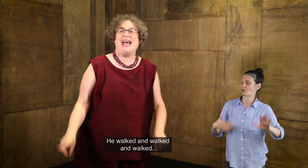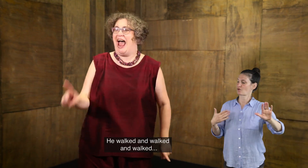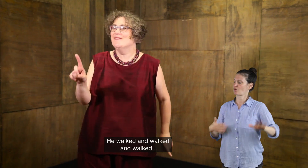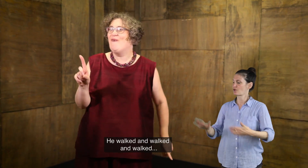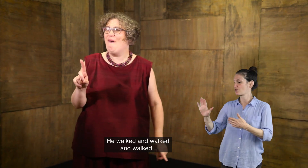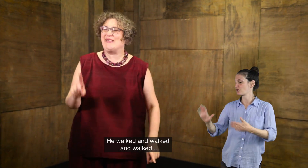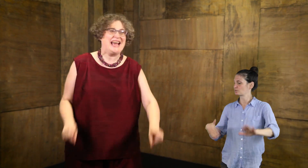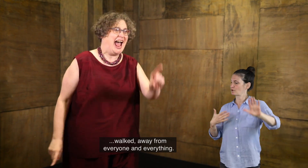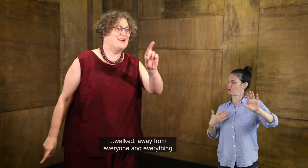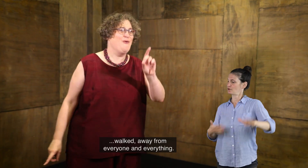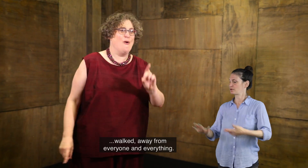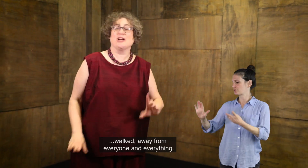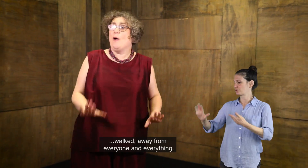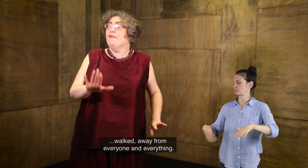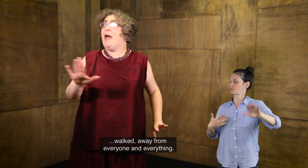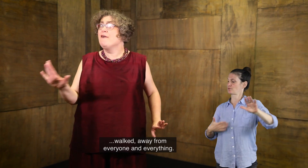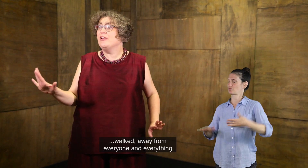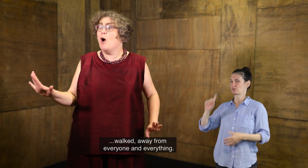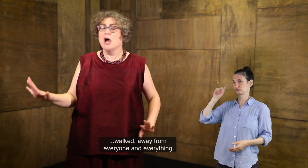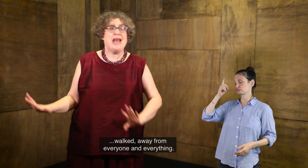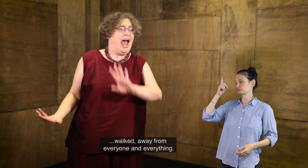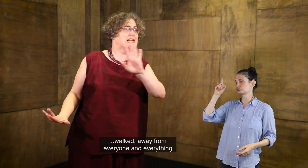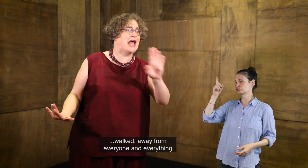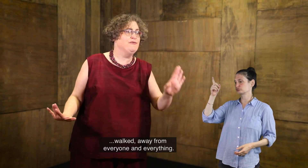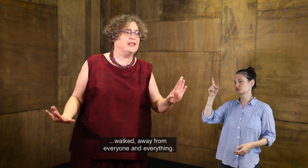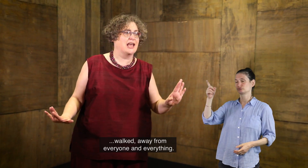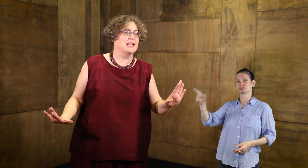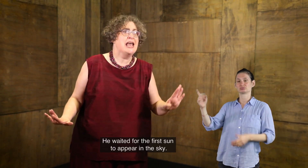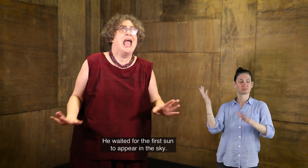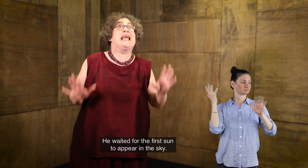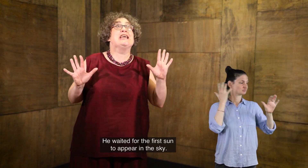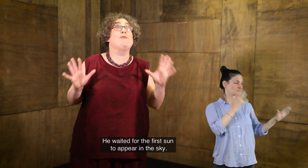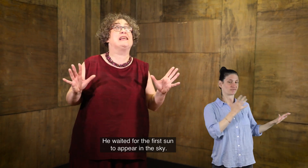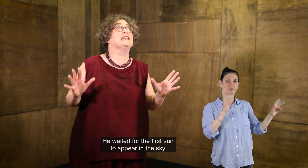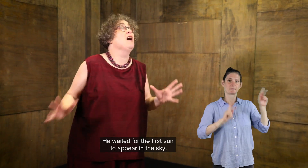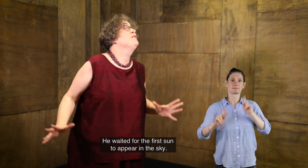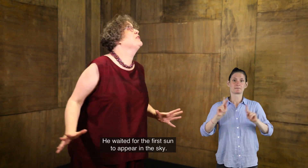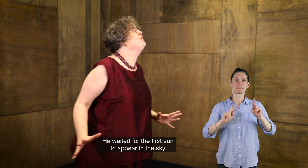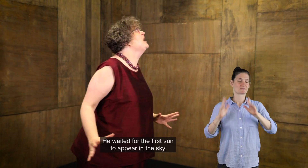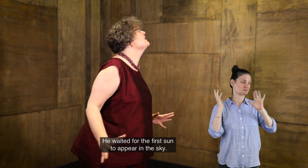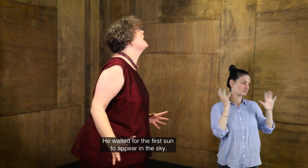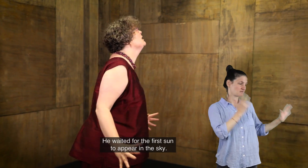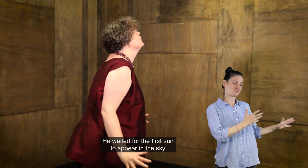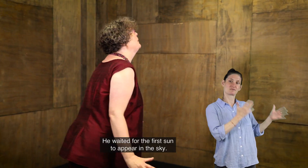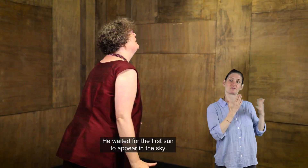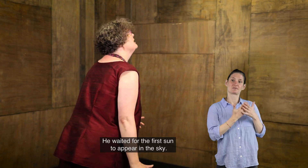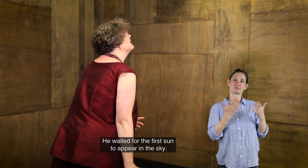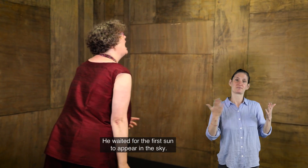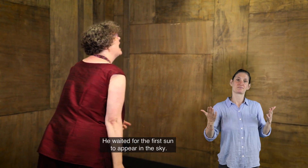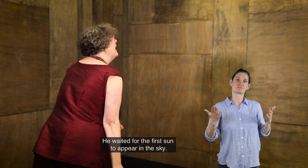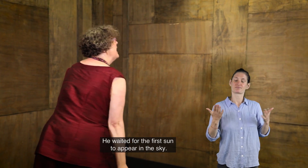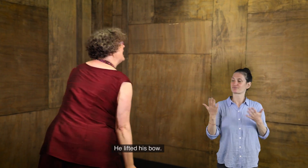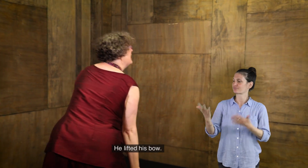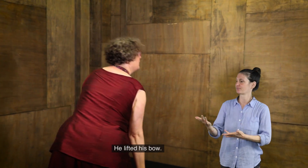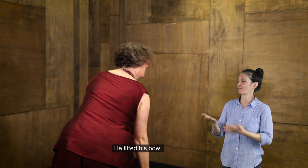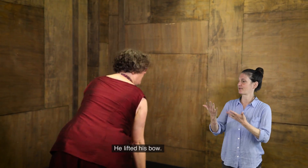walked and walked and walked away from everyone and everything. He waited for the first sun to appear in the